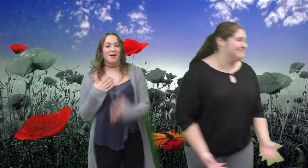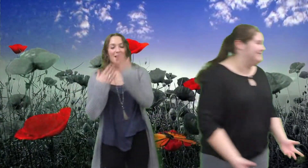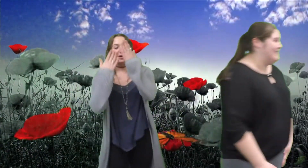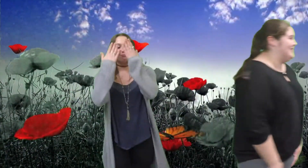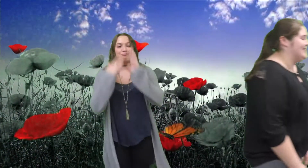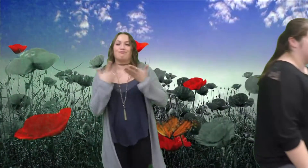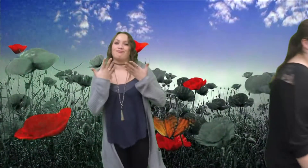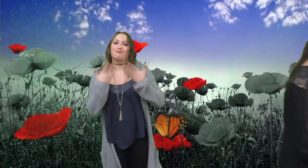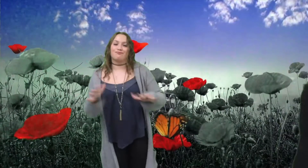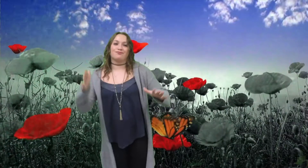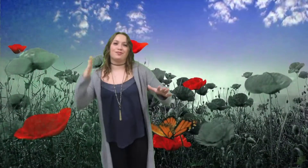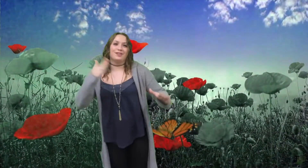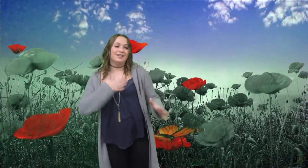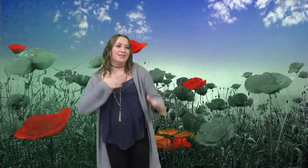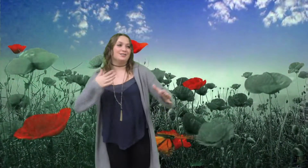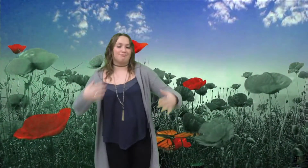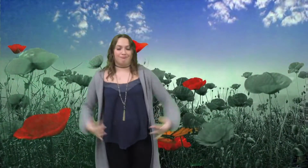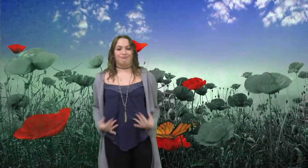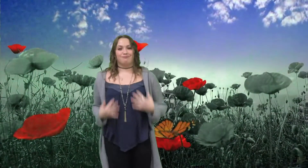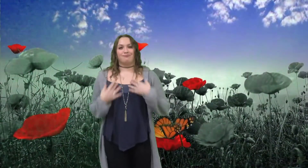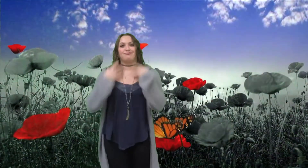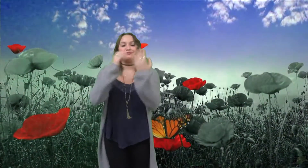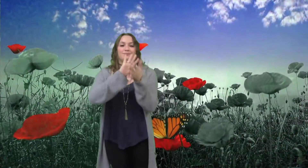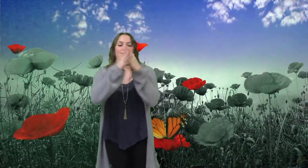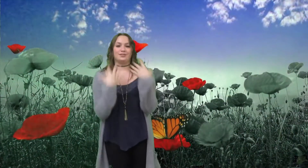strength from sorrow, I'm glad to be alive